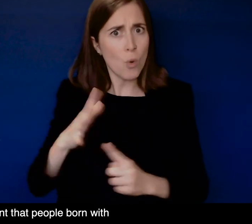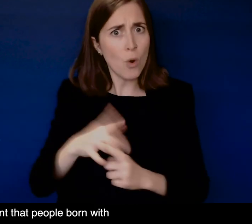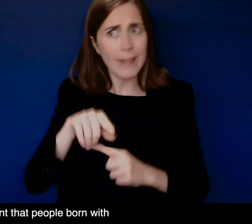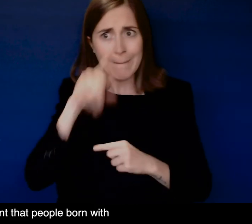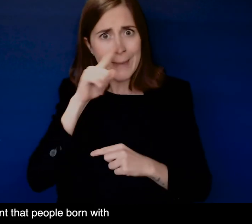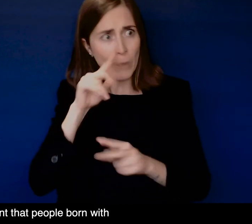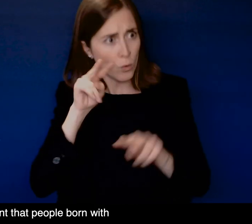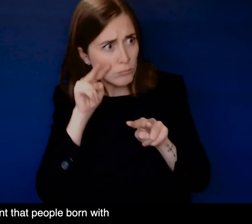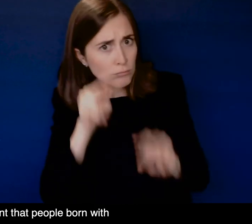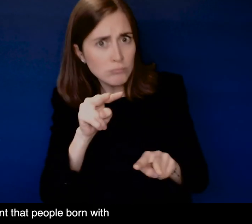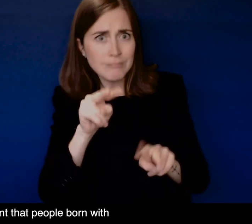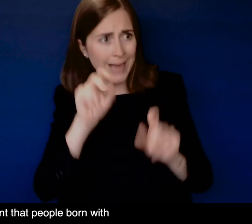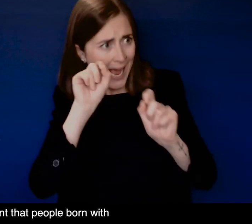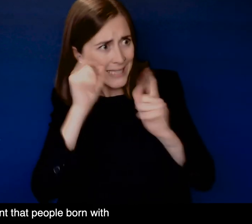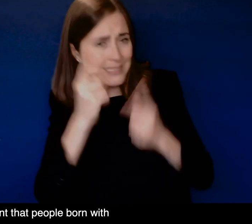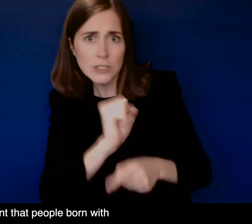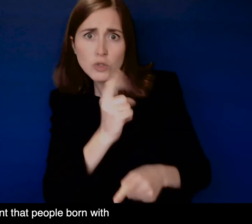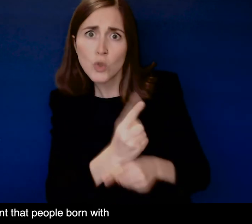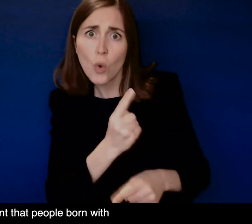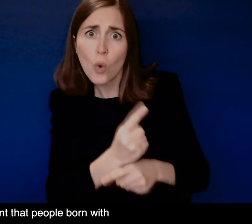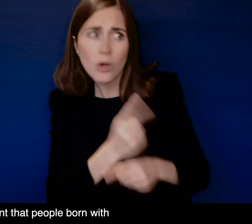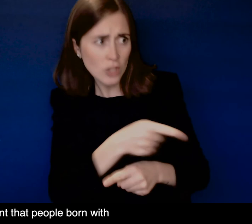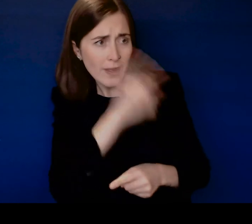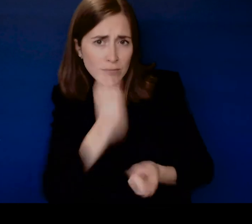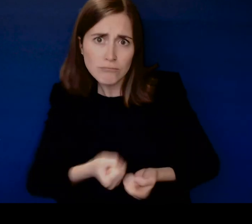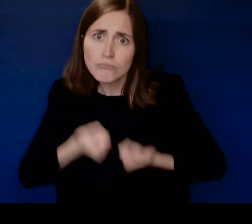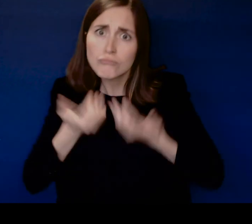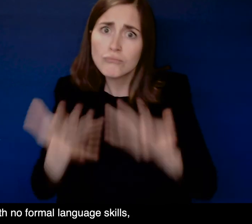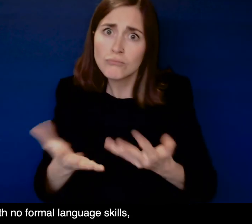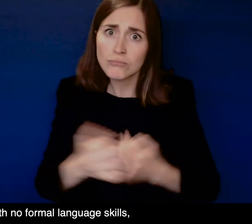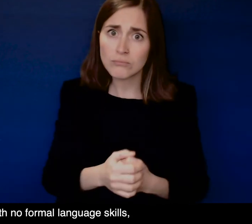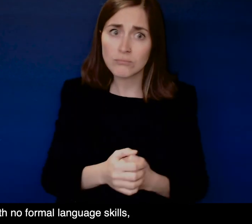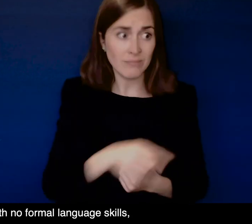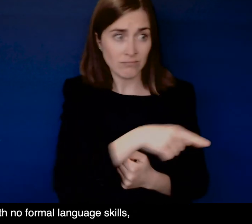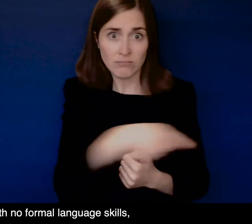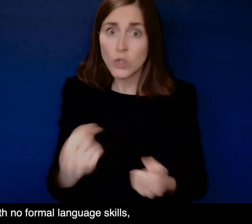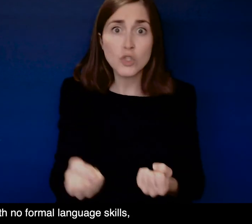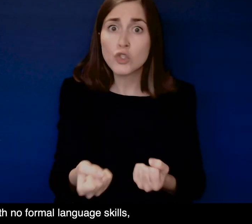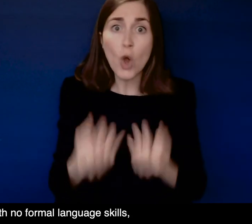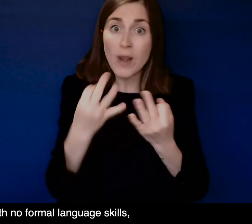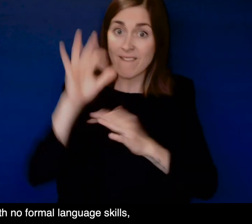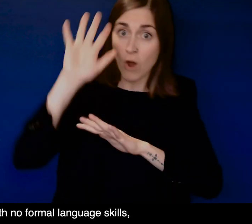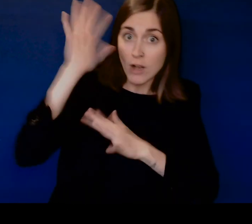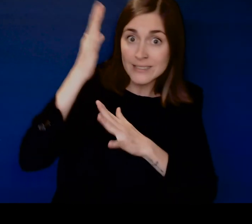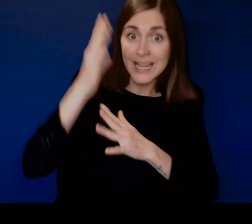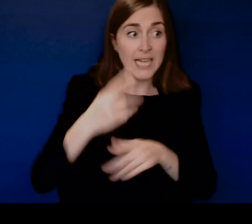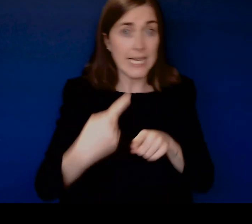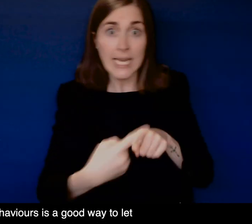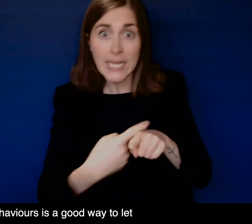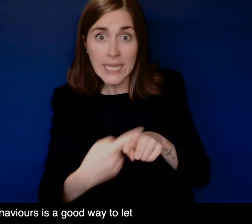people born with deafblindness feel seen and heard by others For someone with no formal language skills